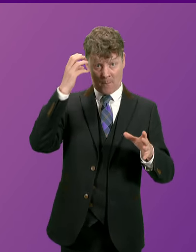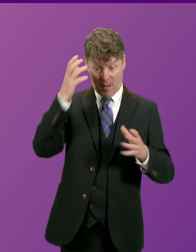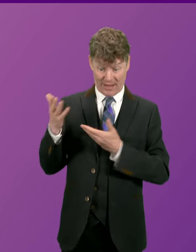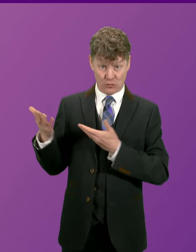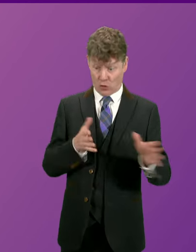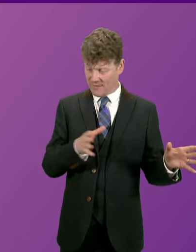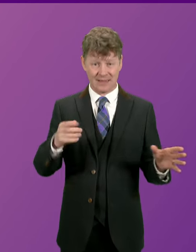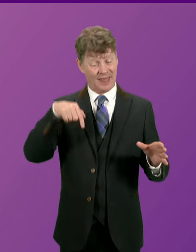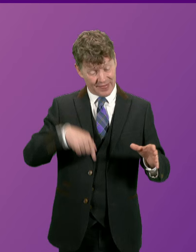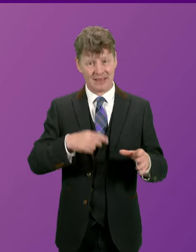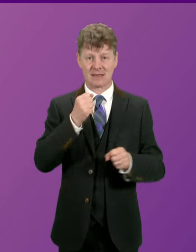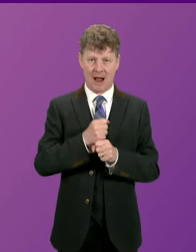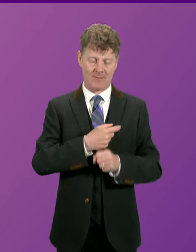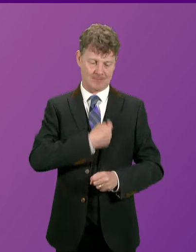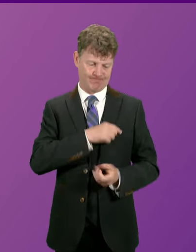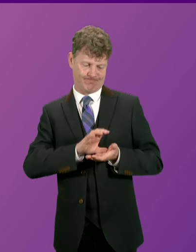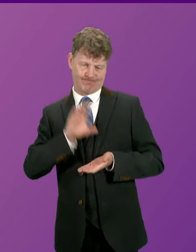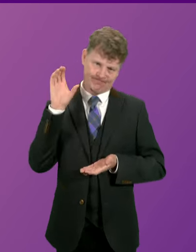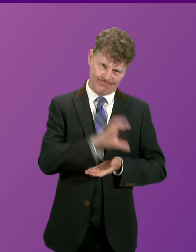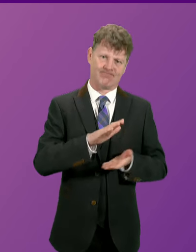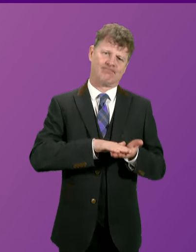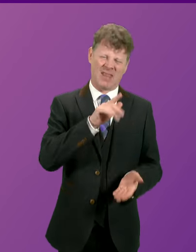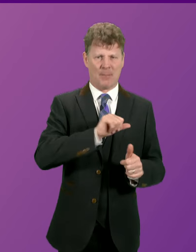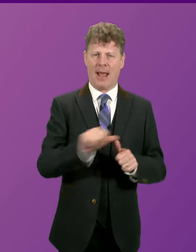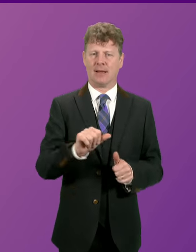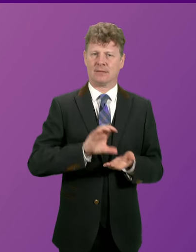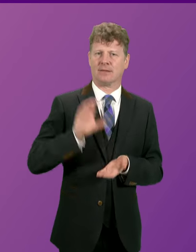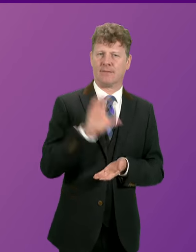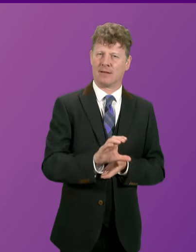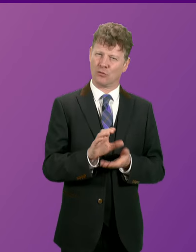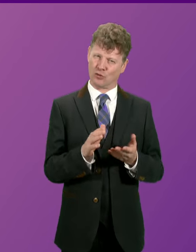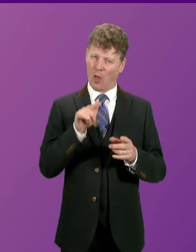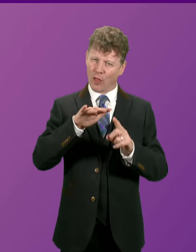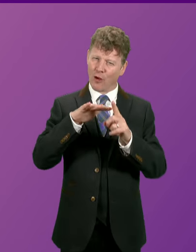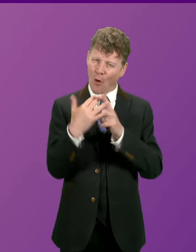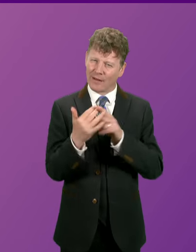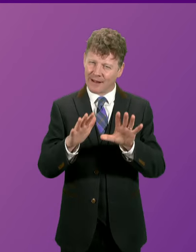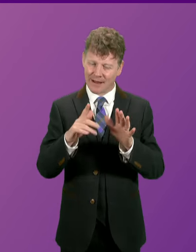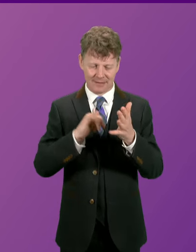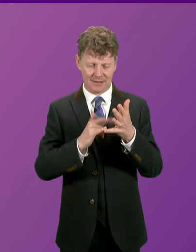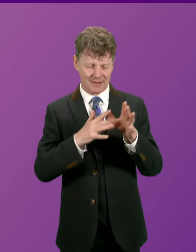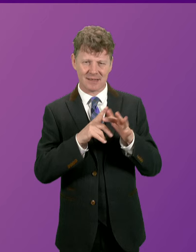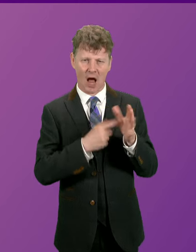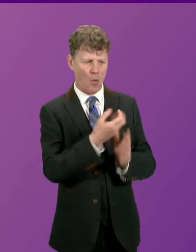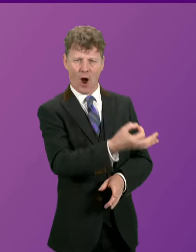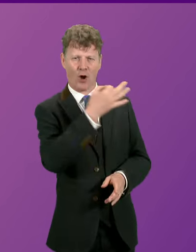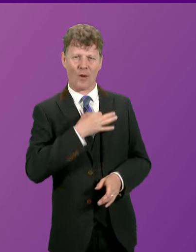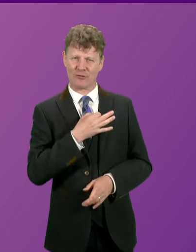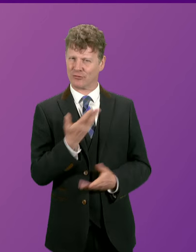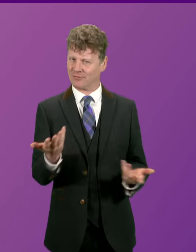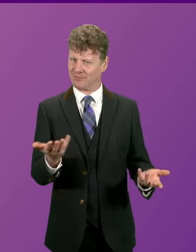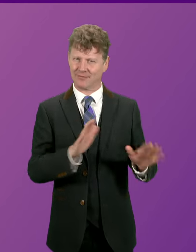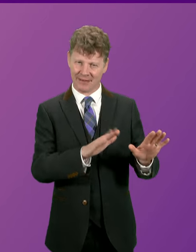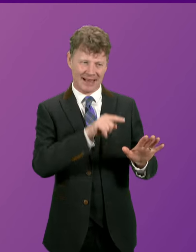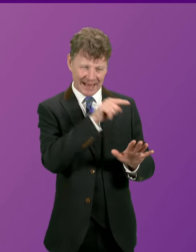by this government. So I think in setting the context for Anna Sour's question to me, he and his colleagues have to